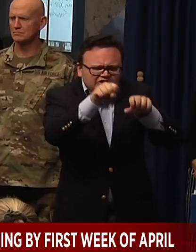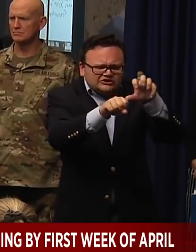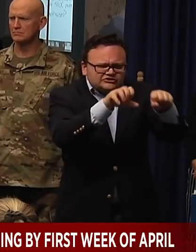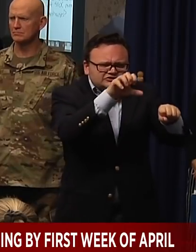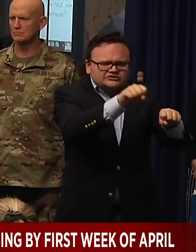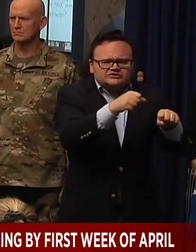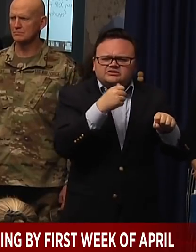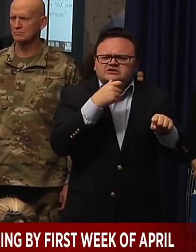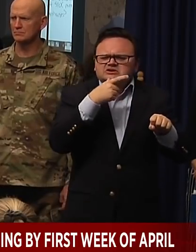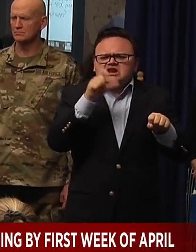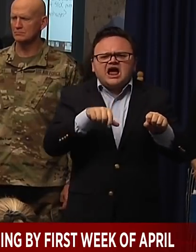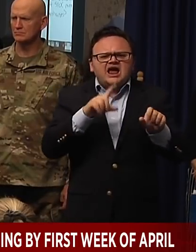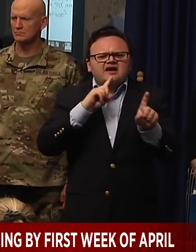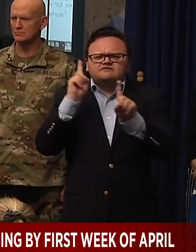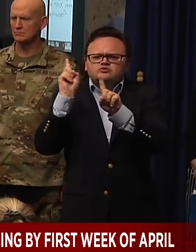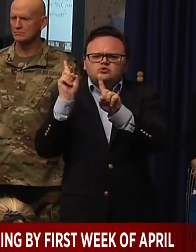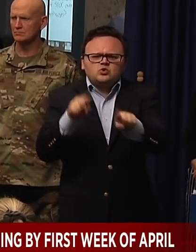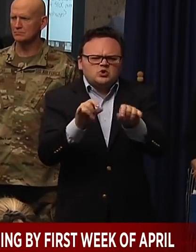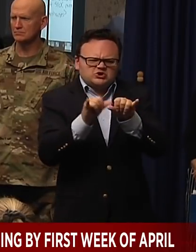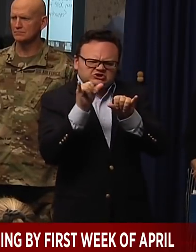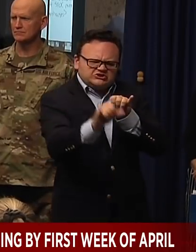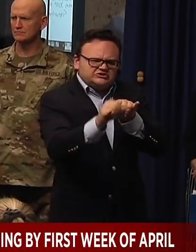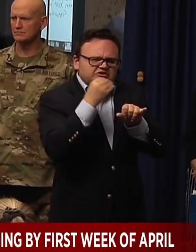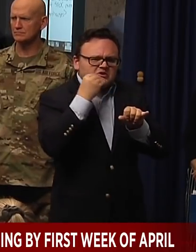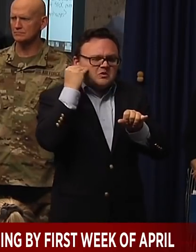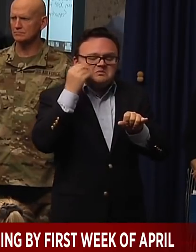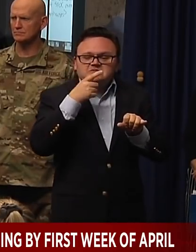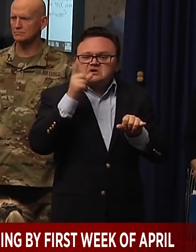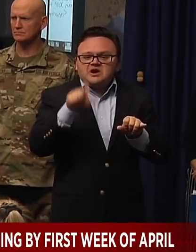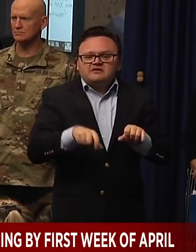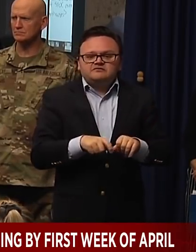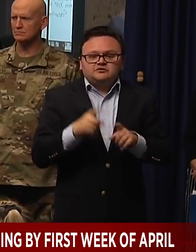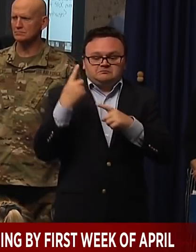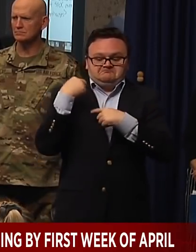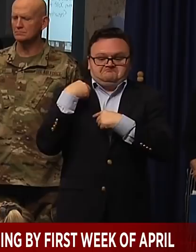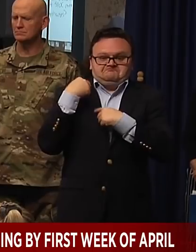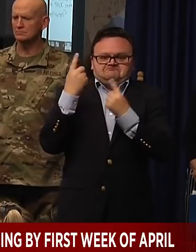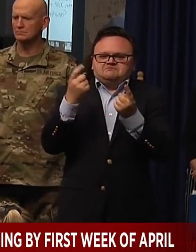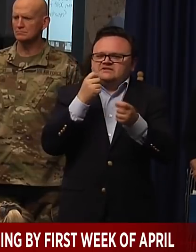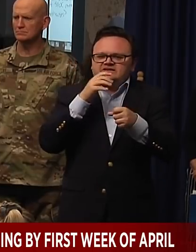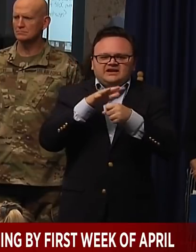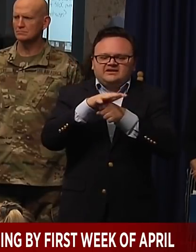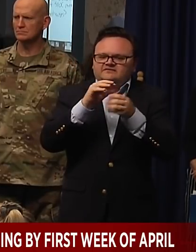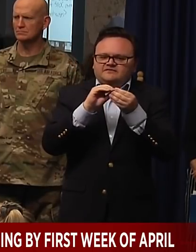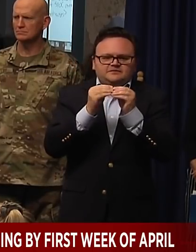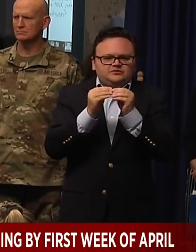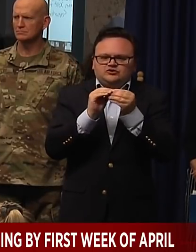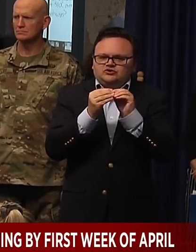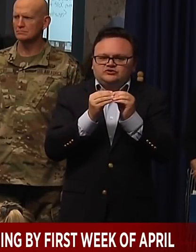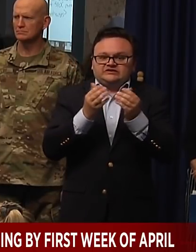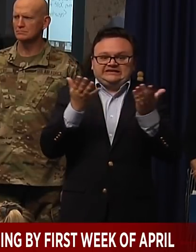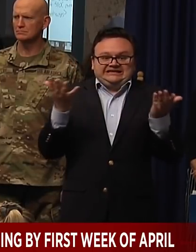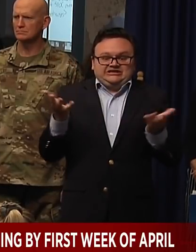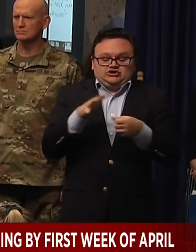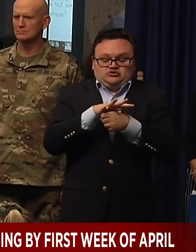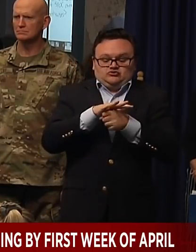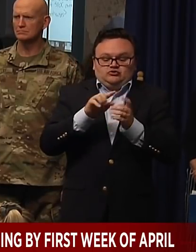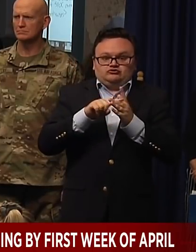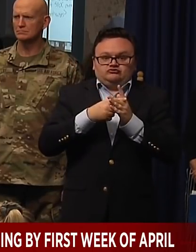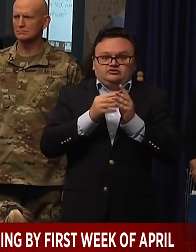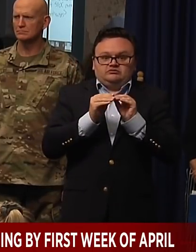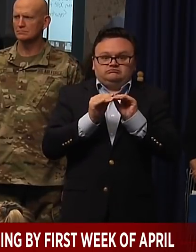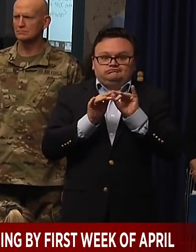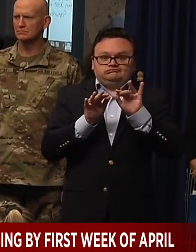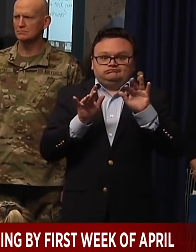large group of people. We just don't, we had not had the data to do that. I mean, we were in a situation, the virus was here. Initially,